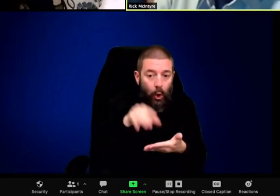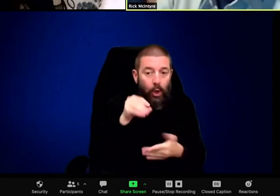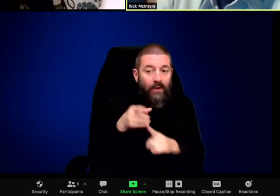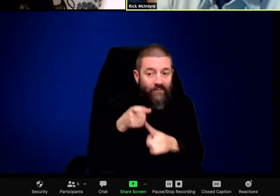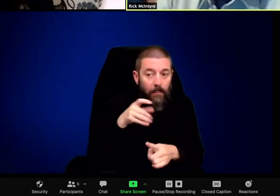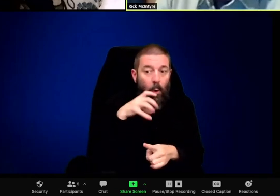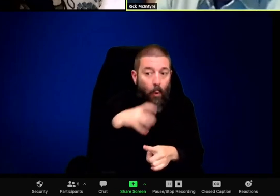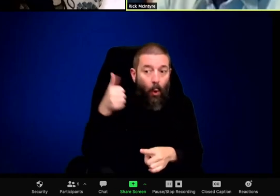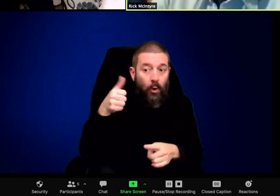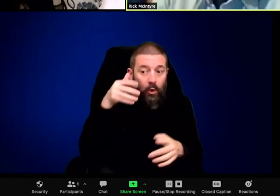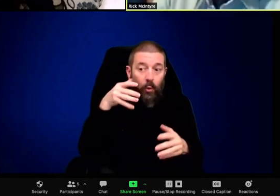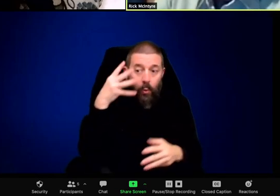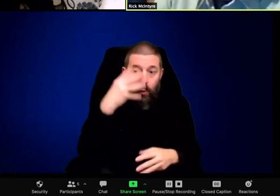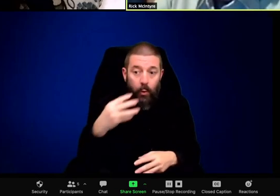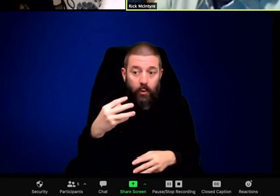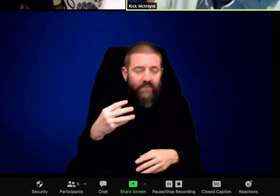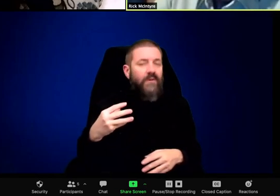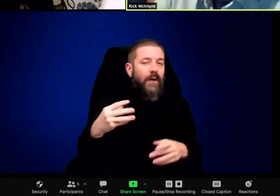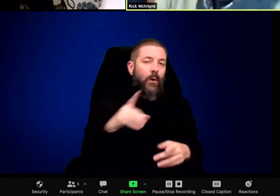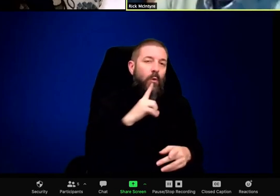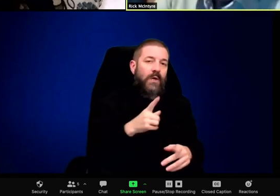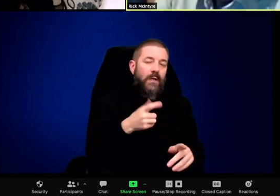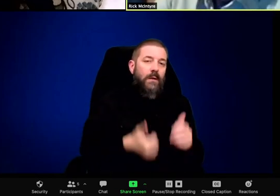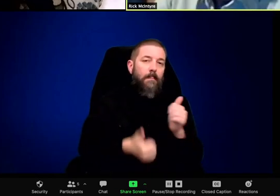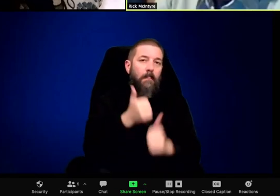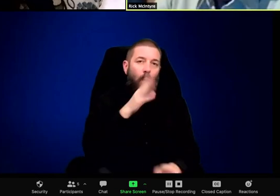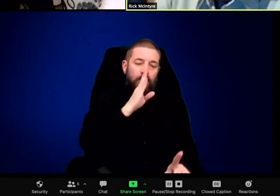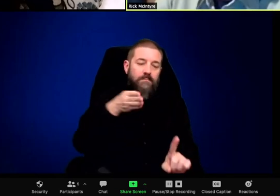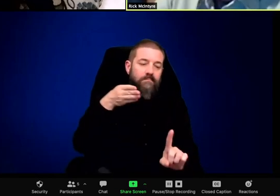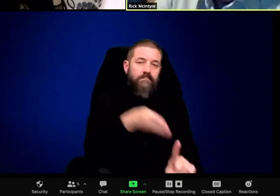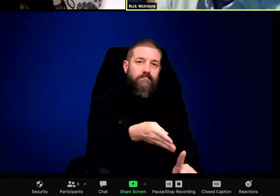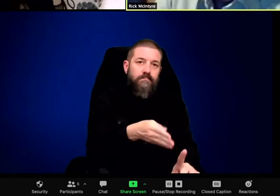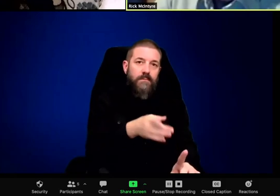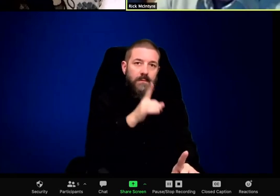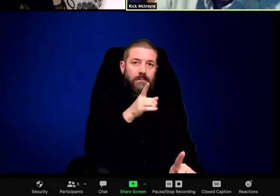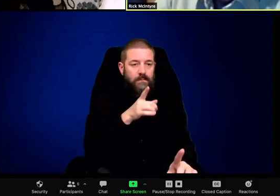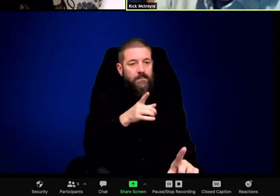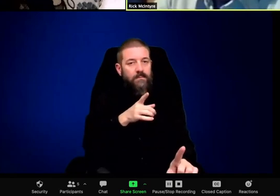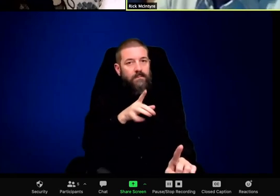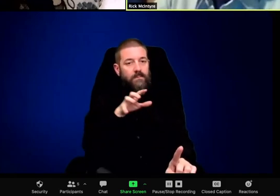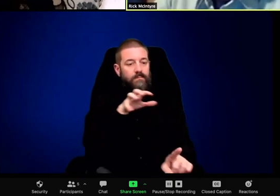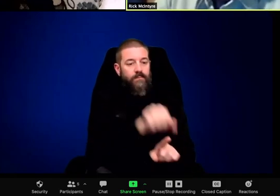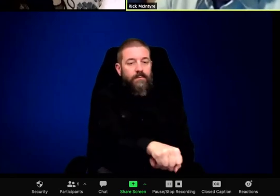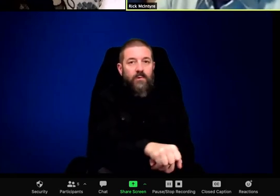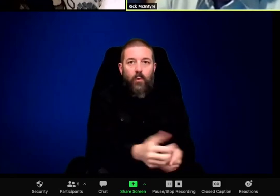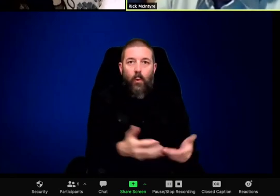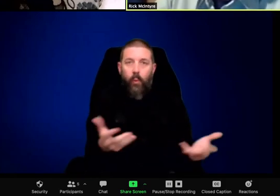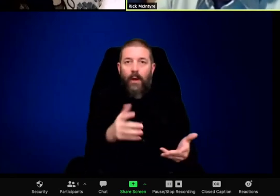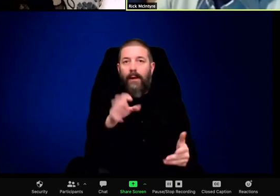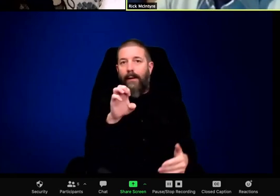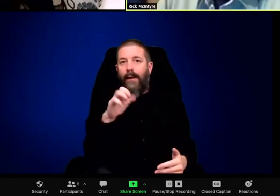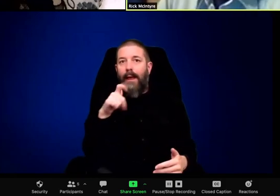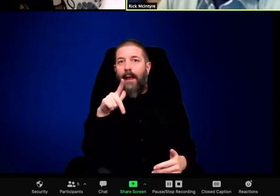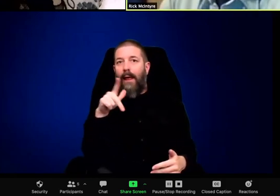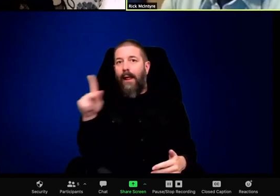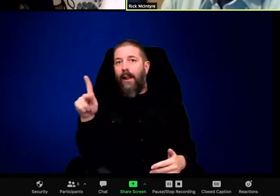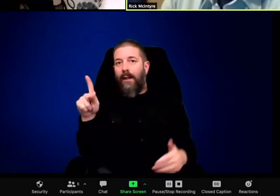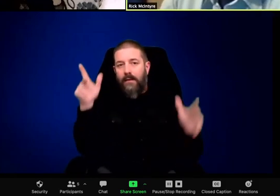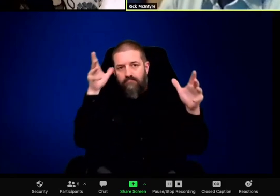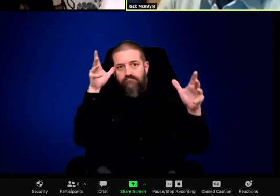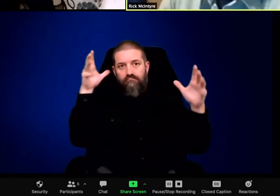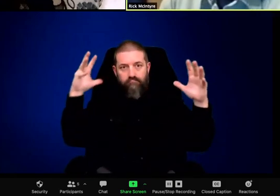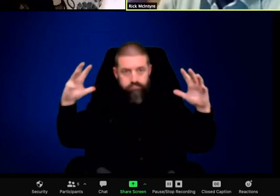that's actually a parking lot in Lamar Valley. So it's named after her. So